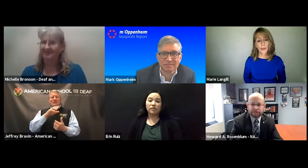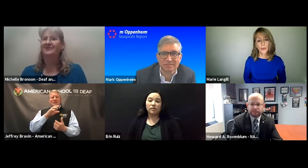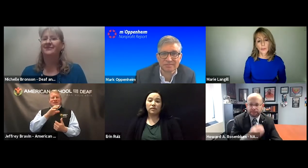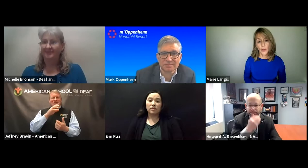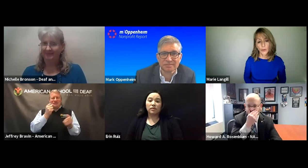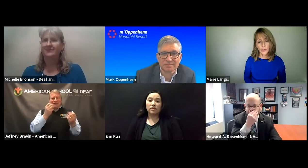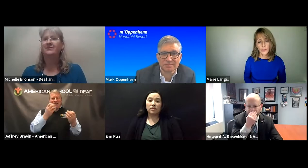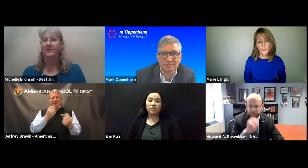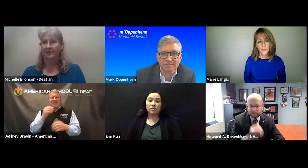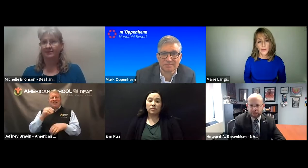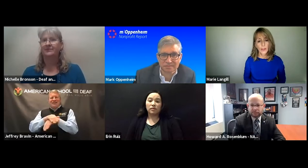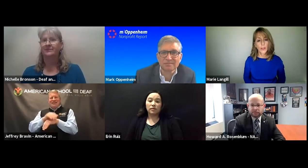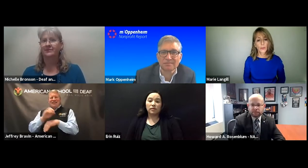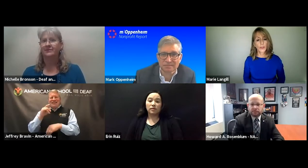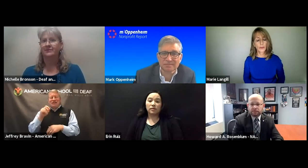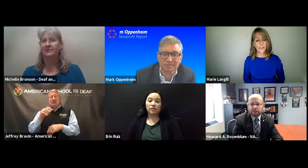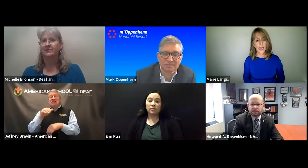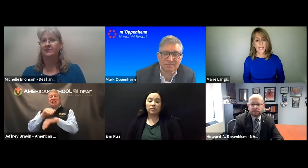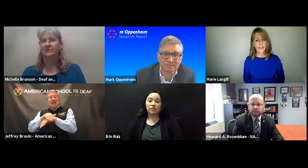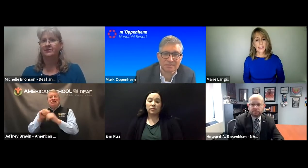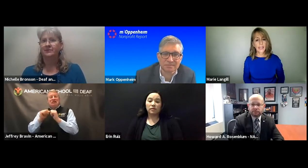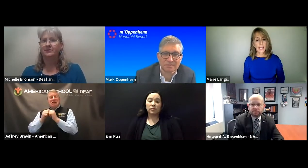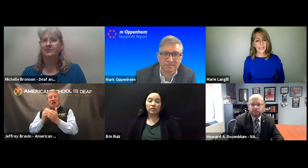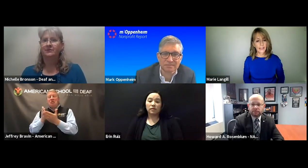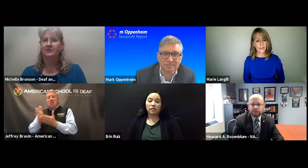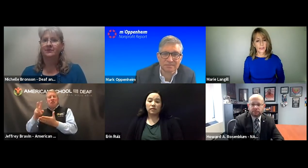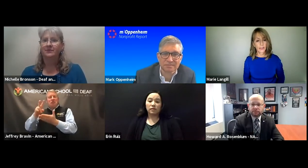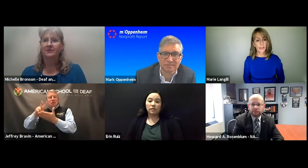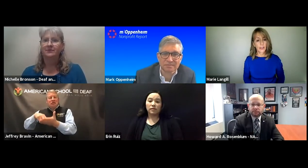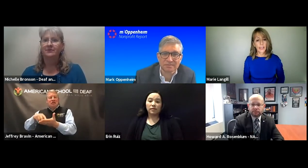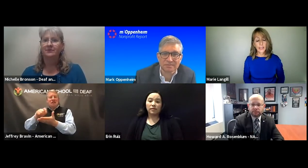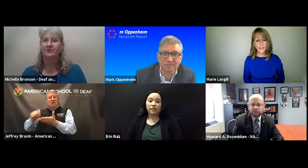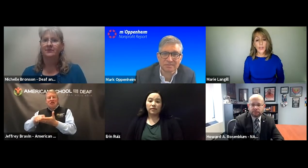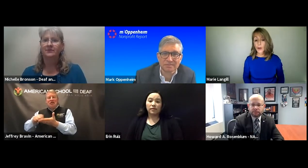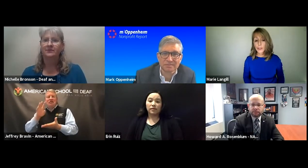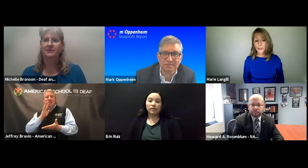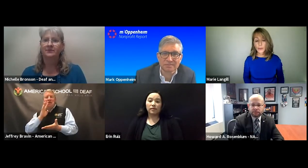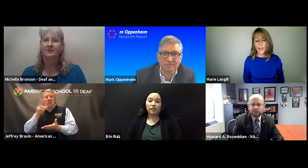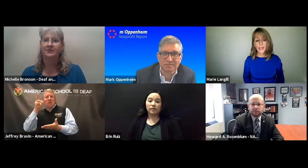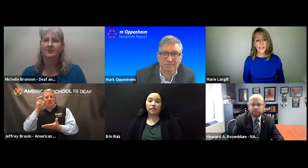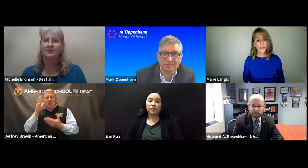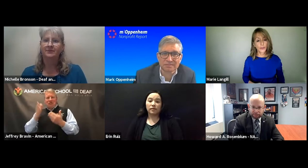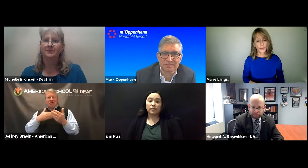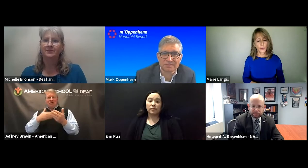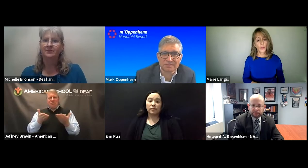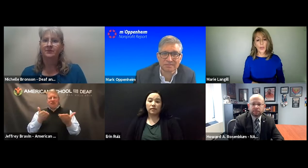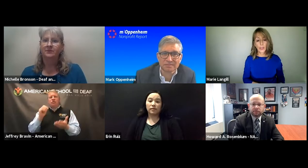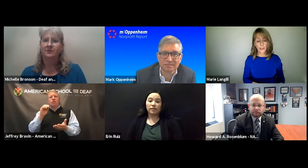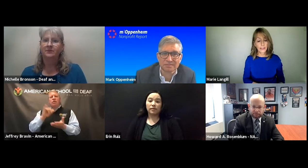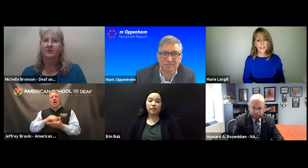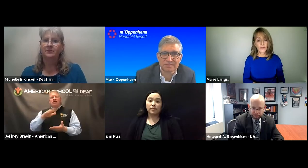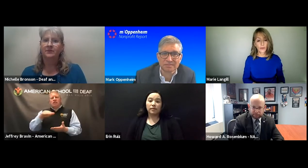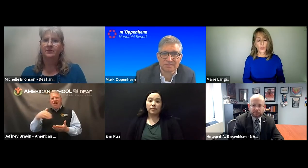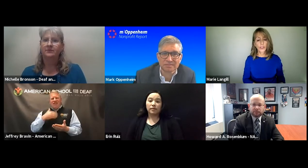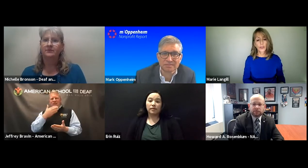called the bilingual approach. We use sign and English. English, how do we do that? Is through listening, of course. So